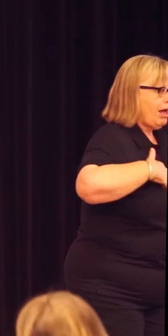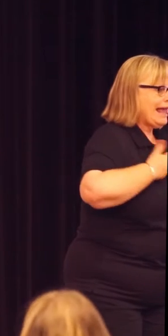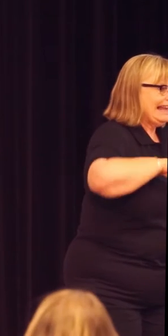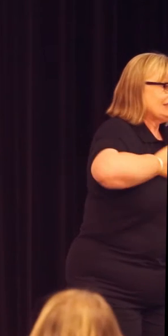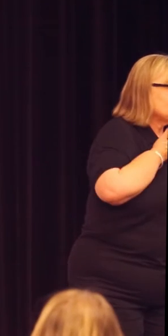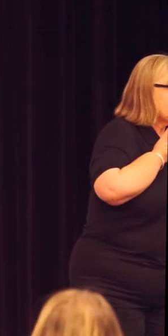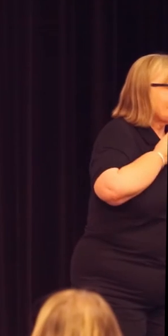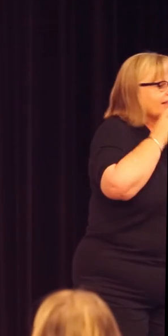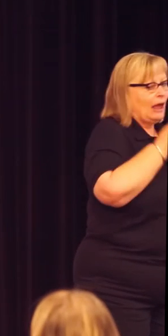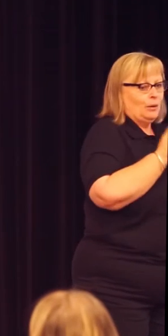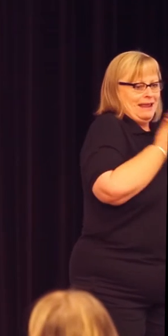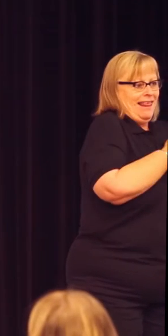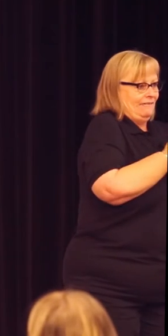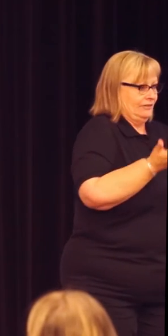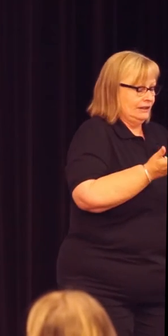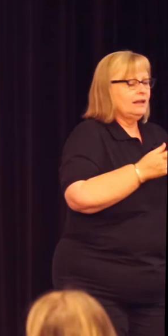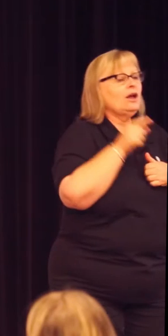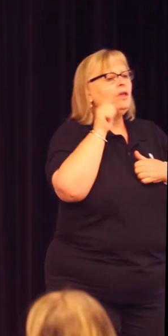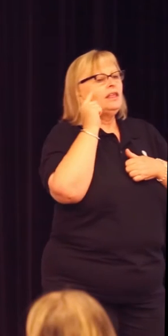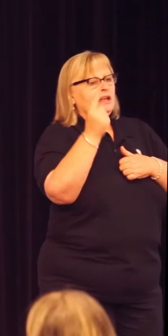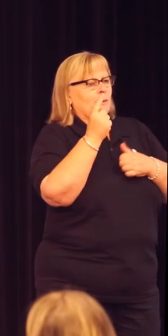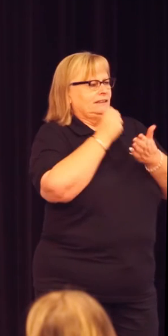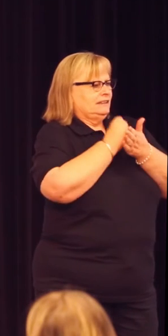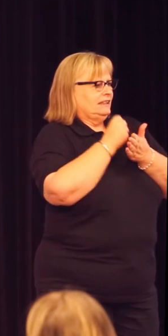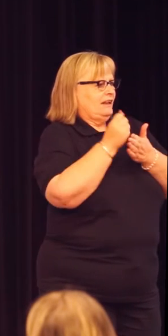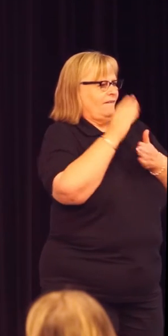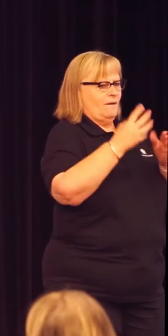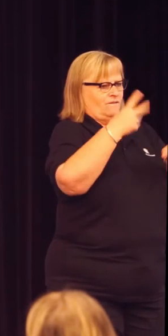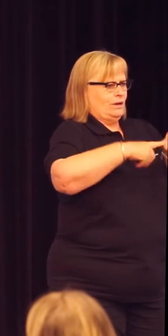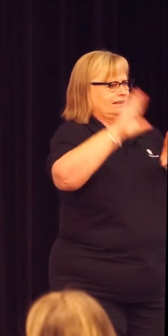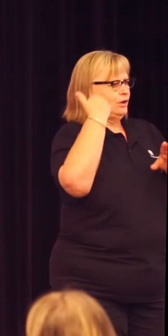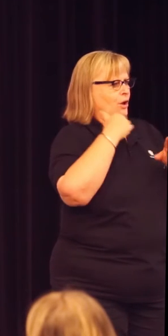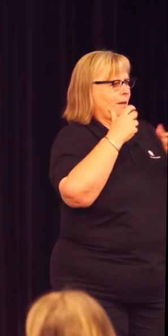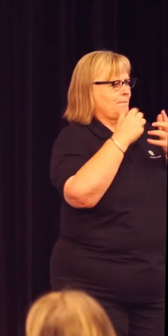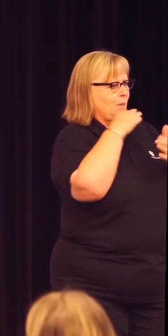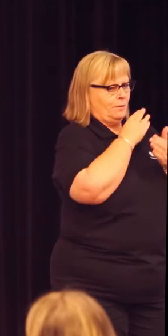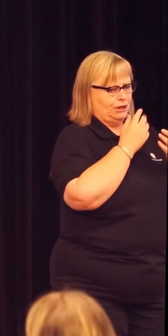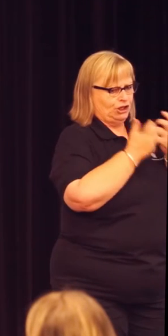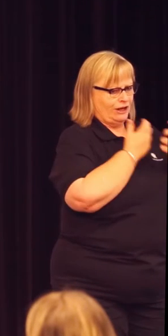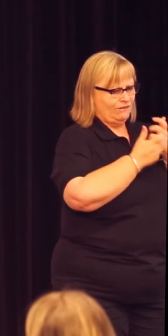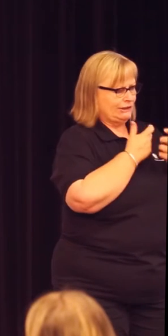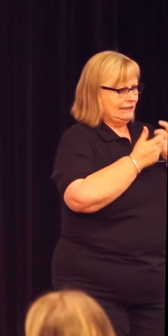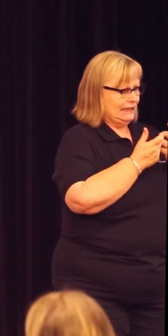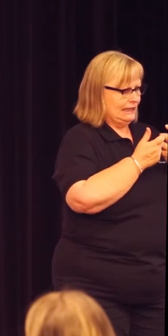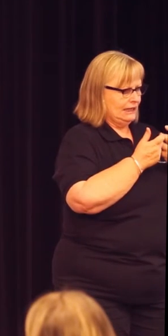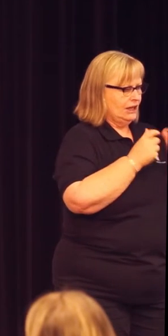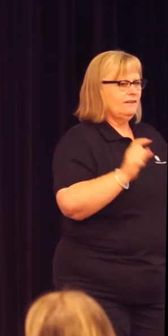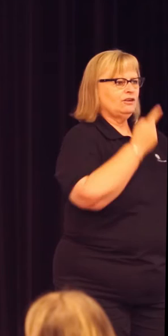The statistic I least like is one from about four years ago from Melbourne Uni, the first year in higher education